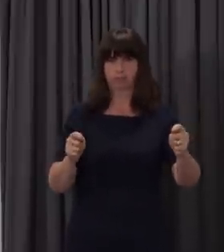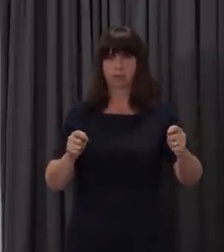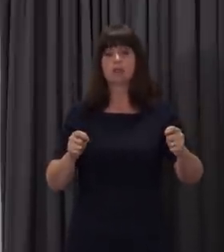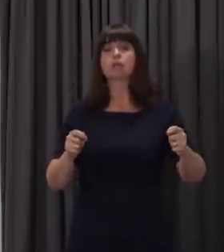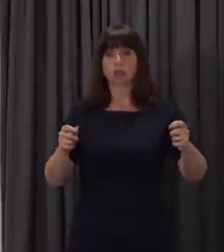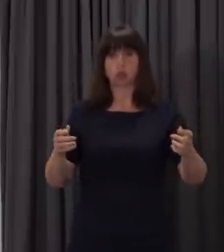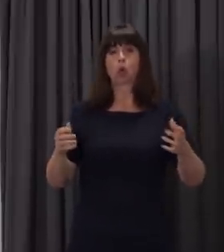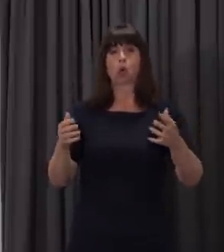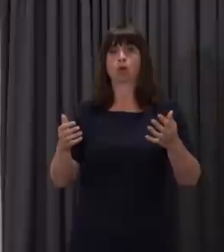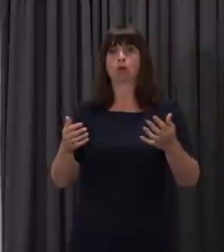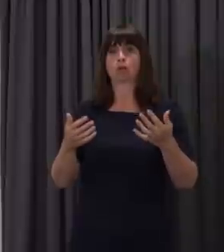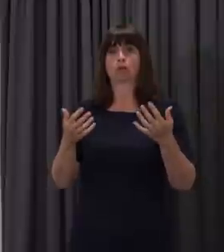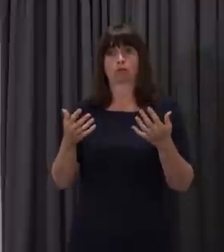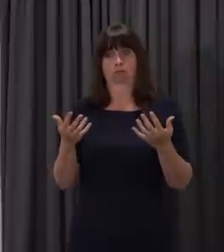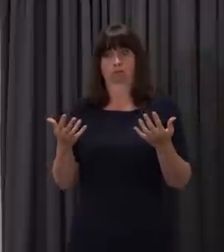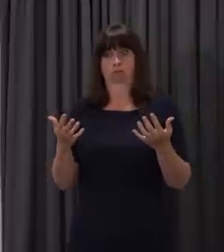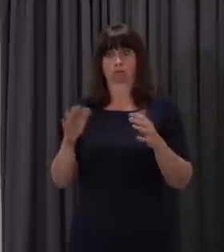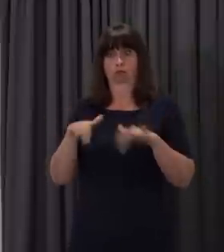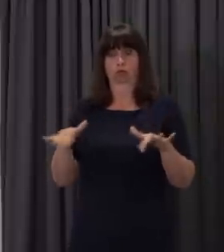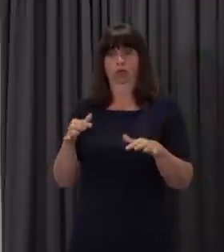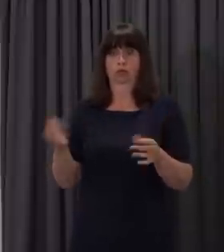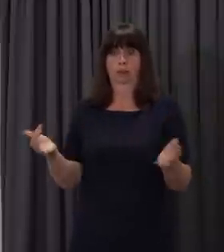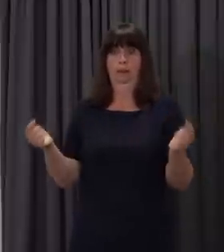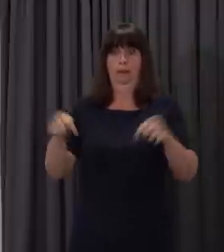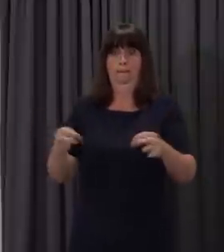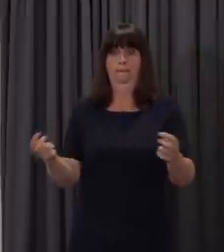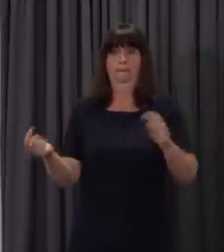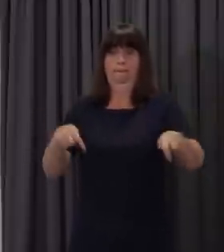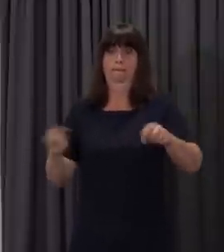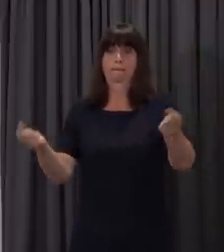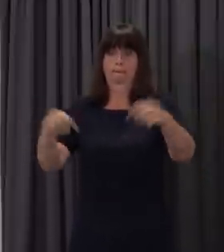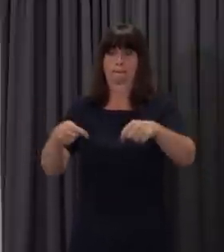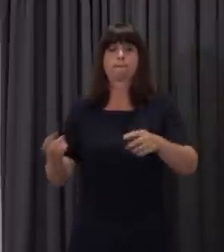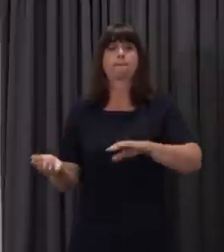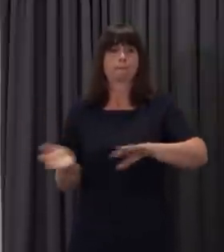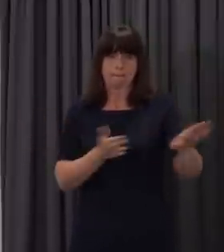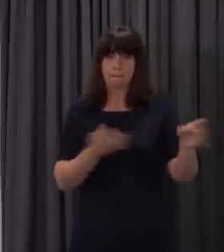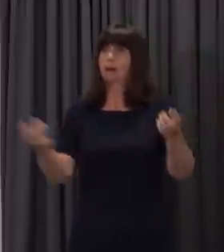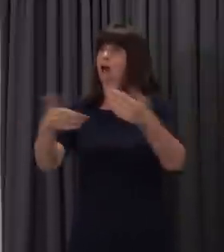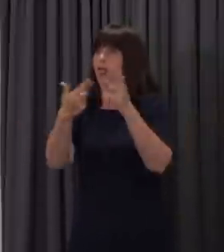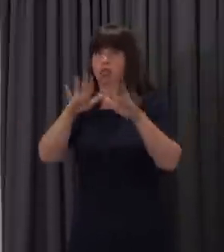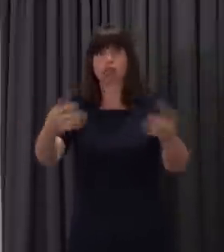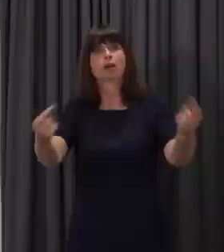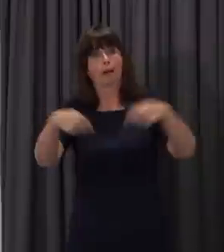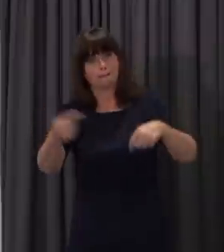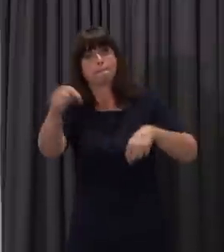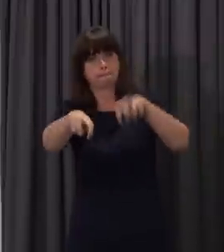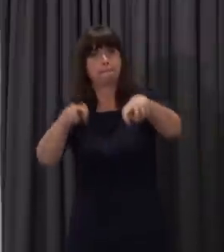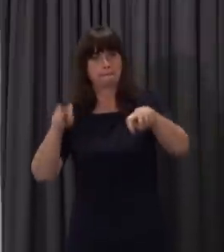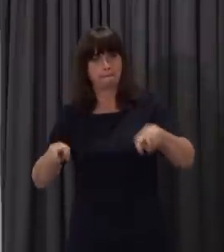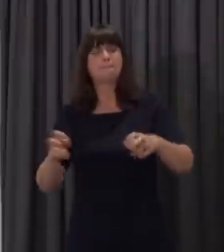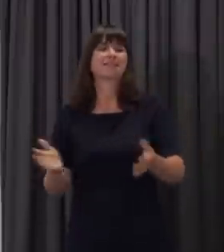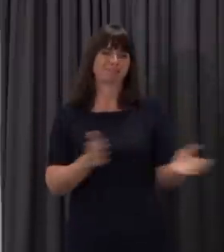children to be attending. And I have every confidence in Welsh teachers to be able to accurately measure